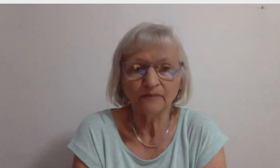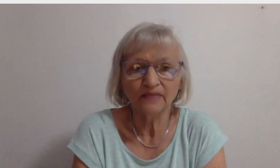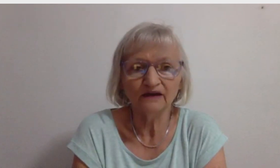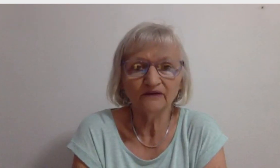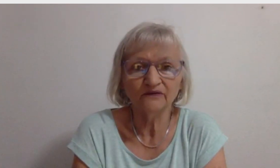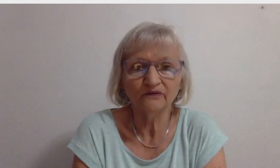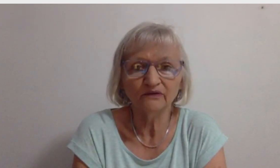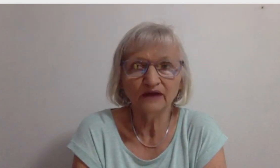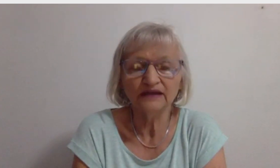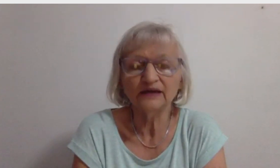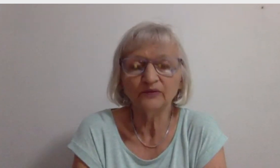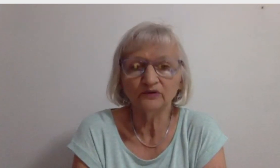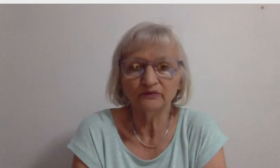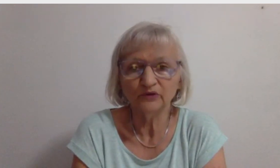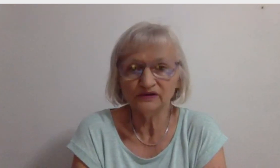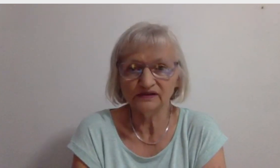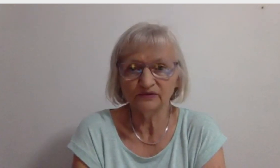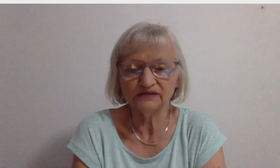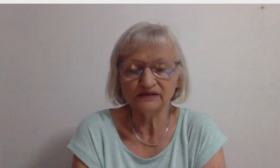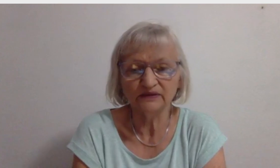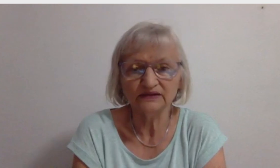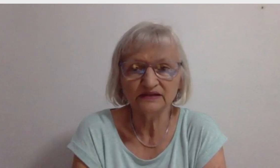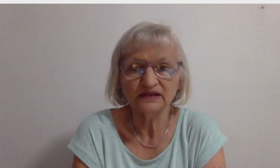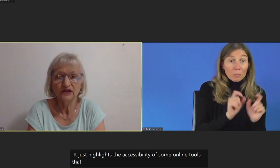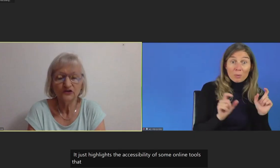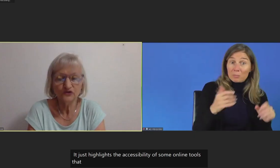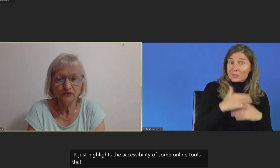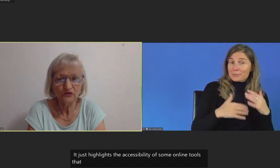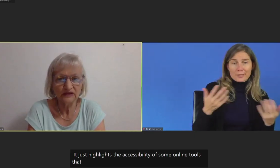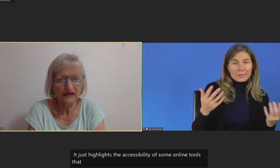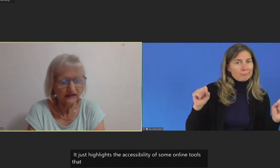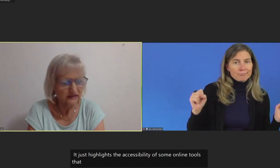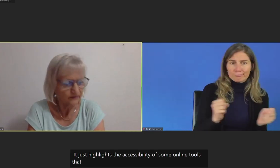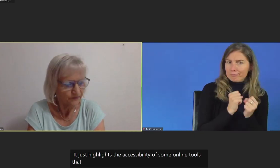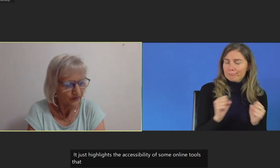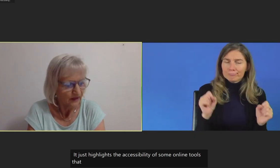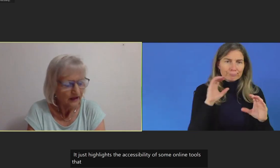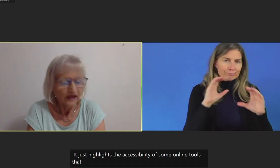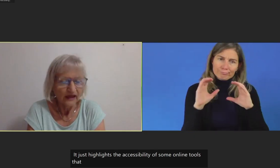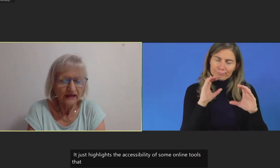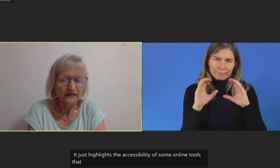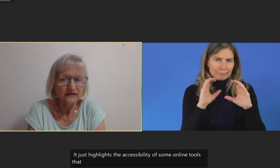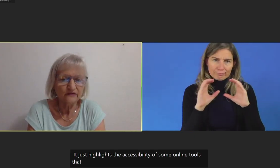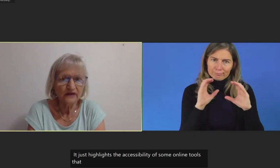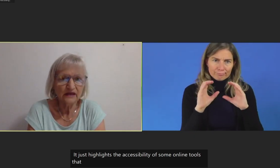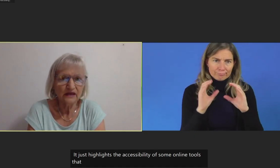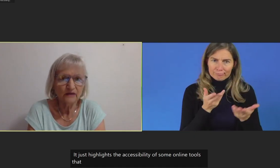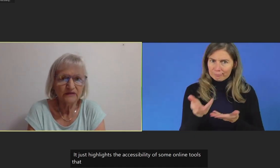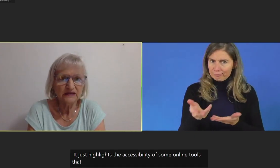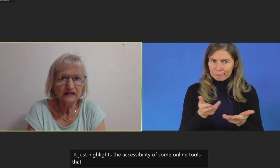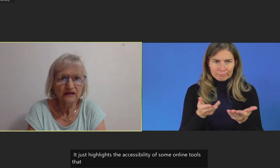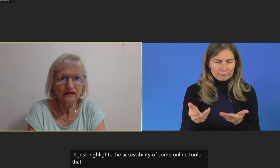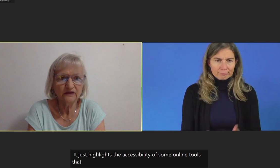enable persons with disability to communicate. And the